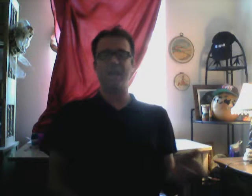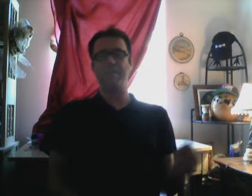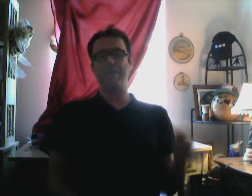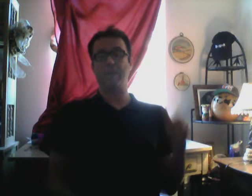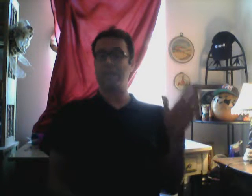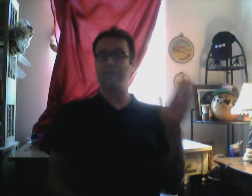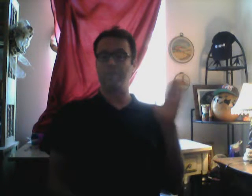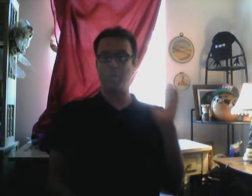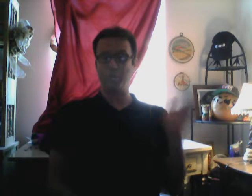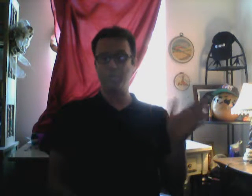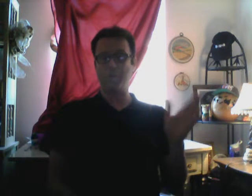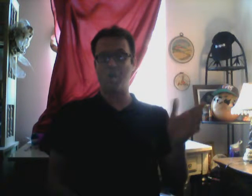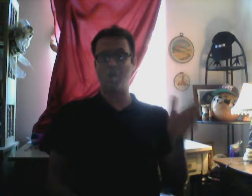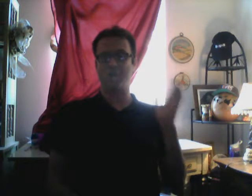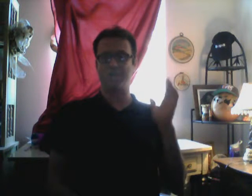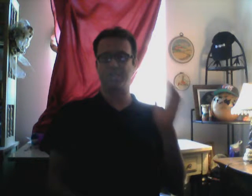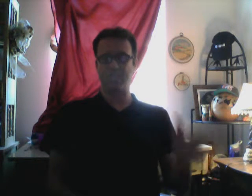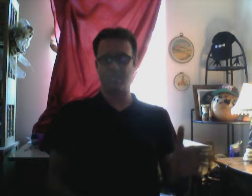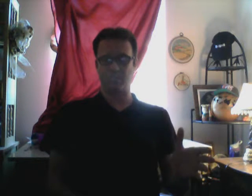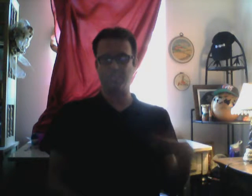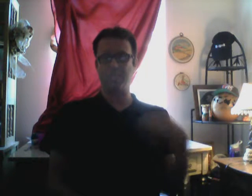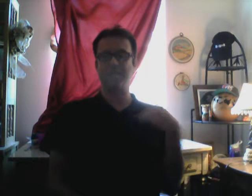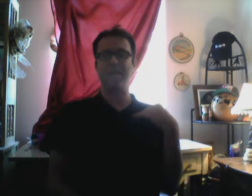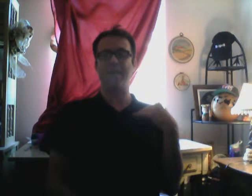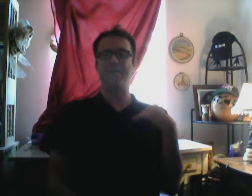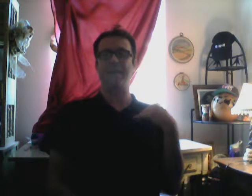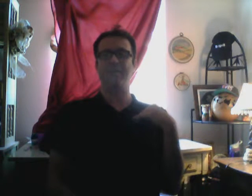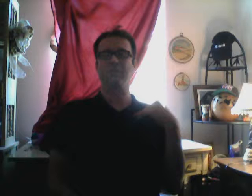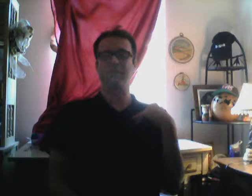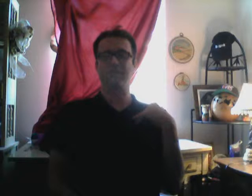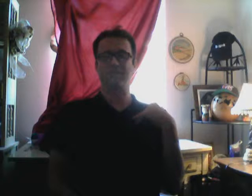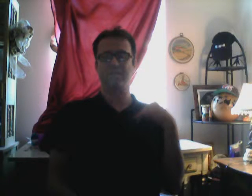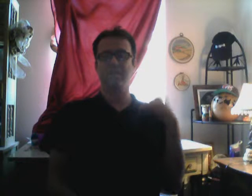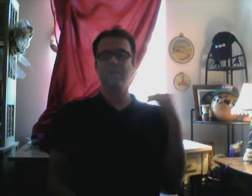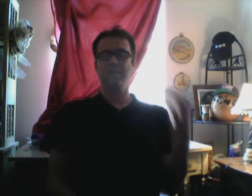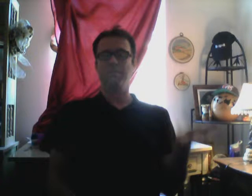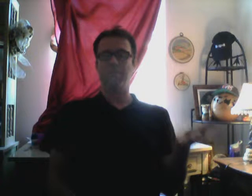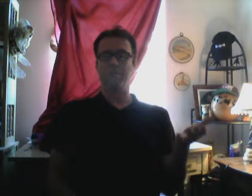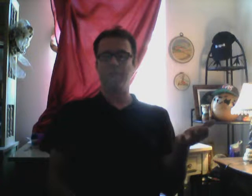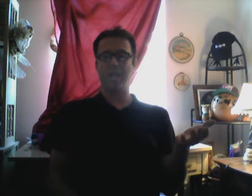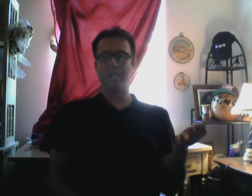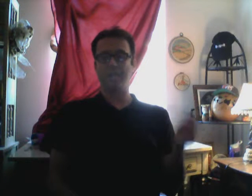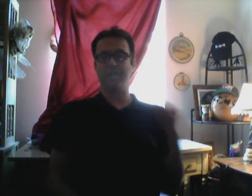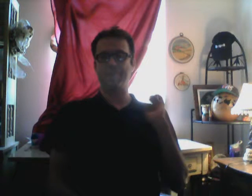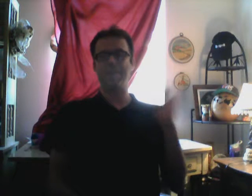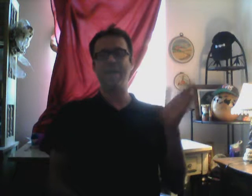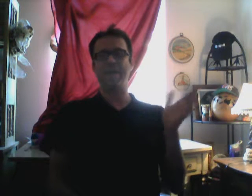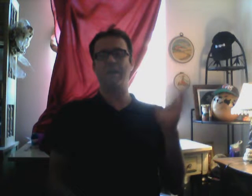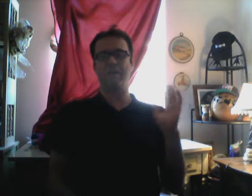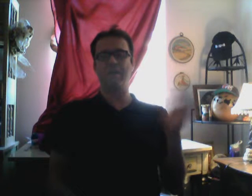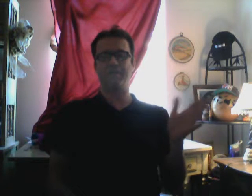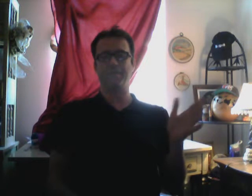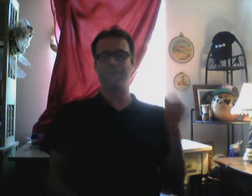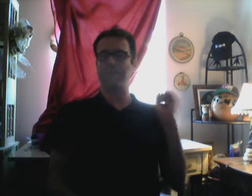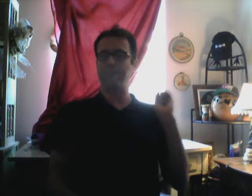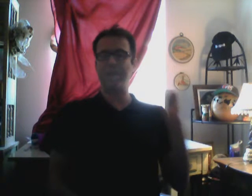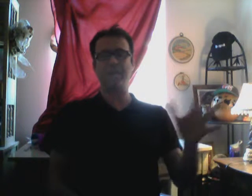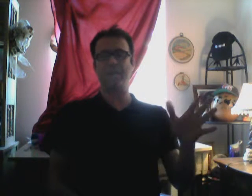me. And the wounds. Are sacred. Because I matter least. My reality. Is I pay out everything. I pay out to